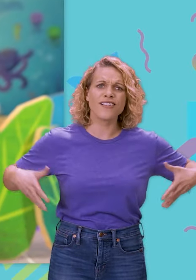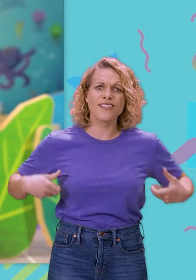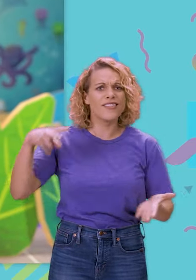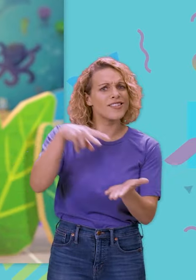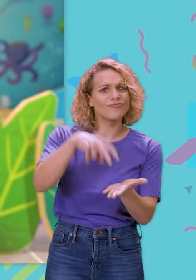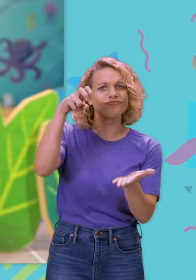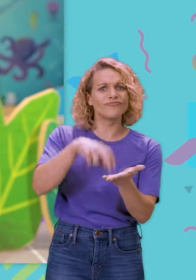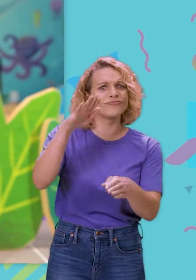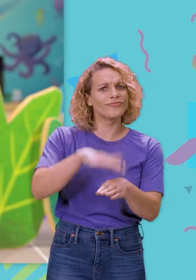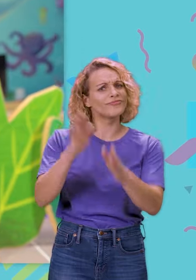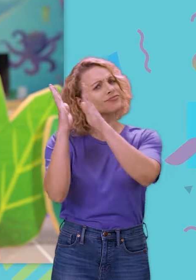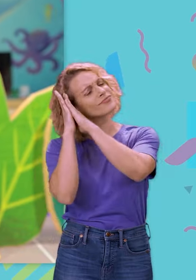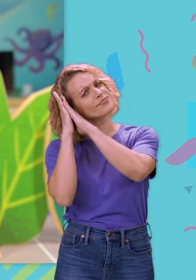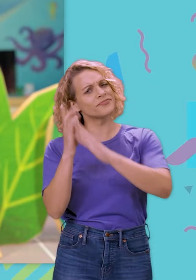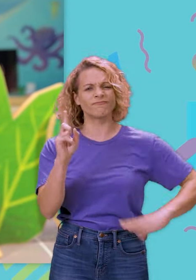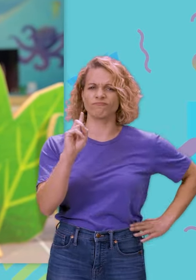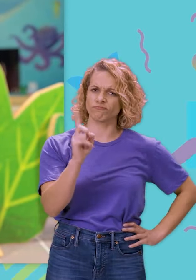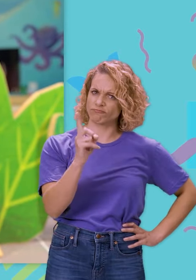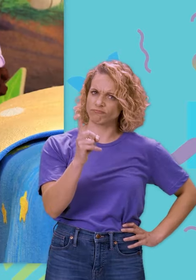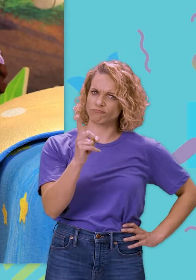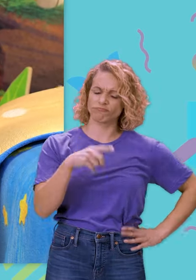monkeys jumping on the bed Oh!